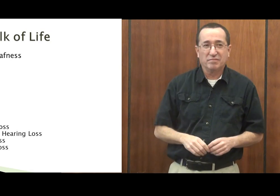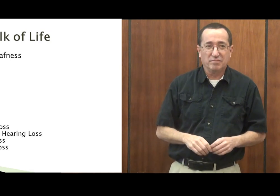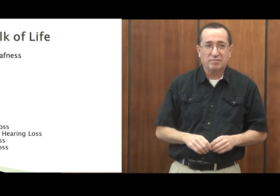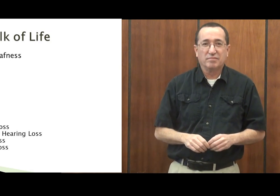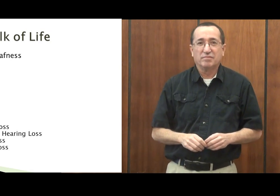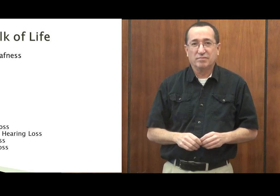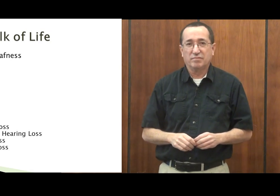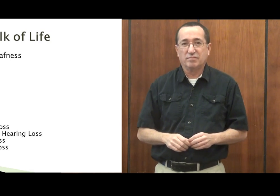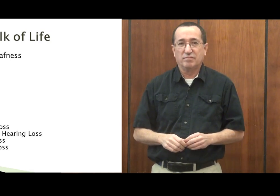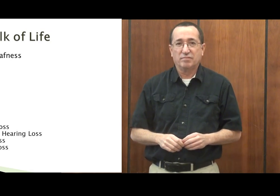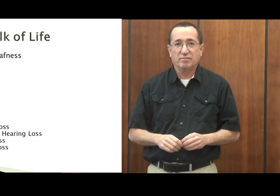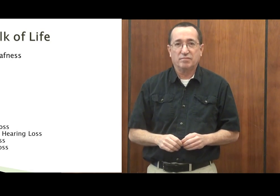won't.